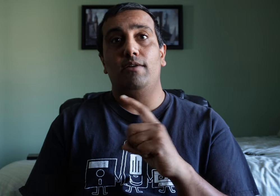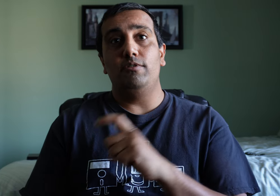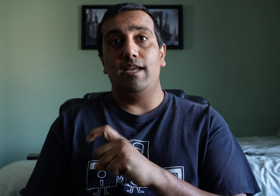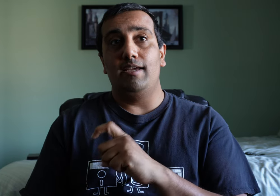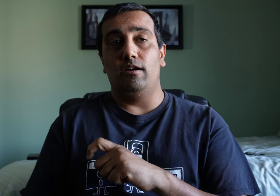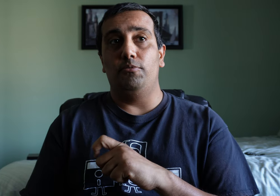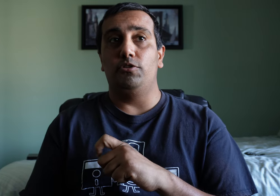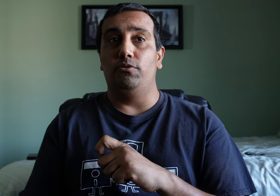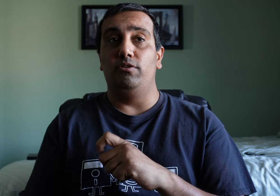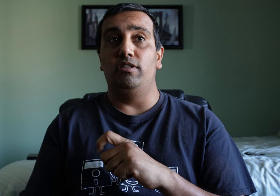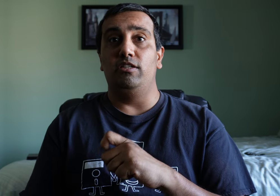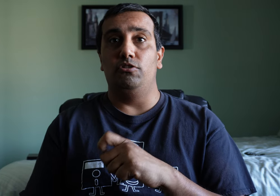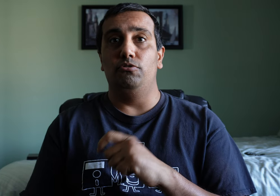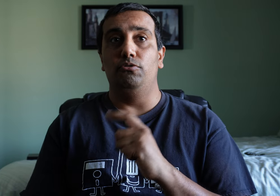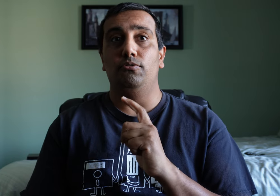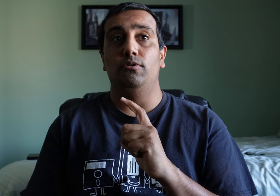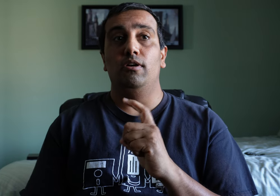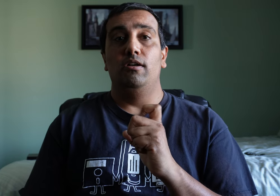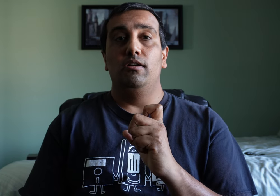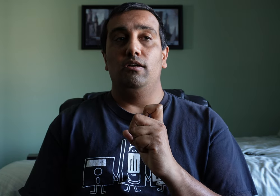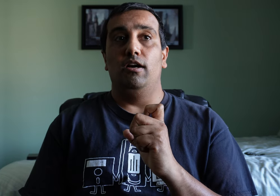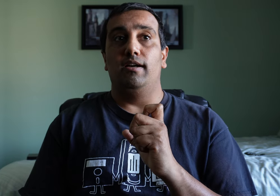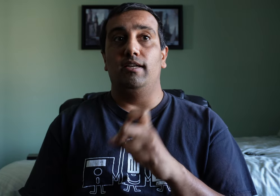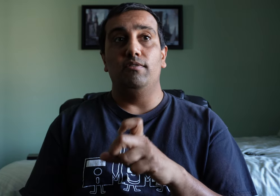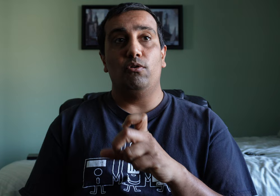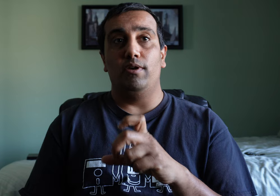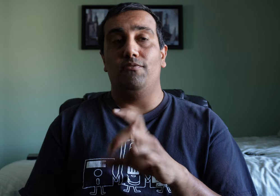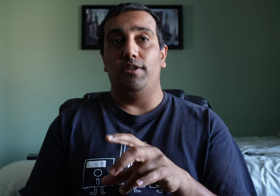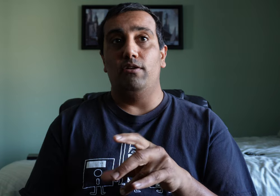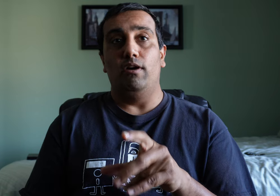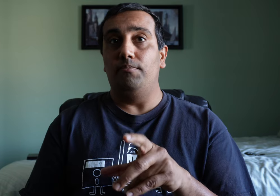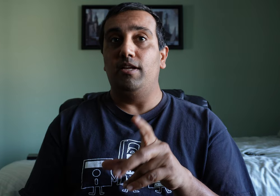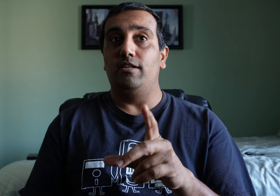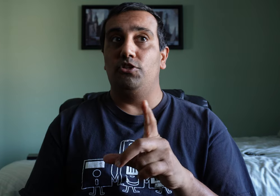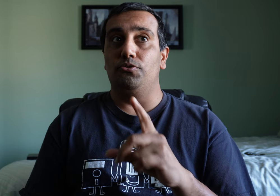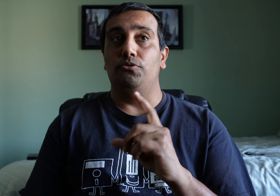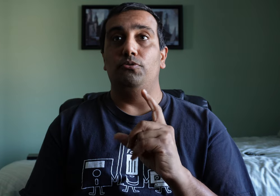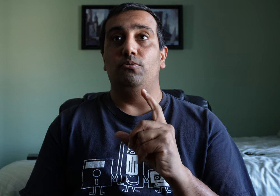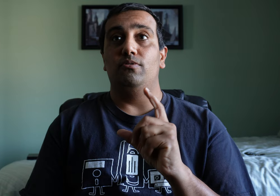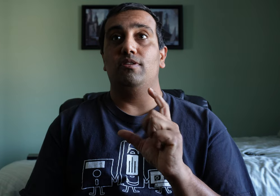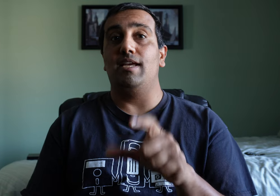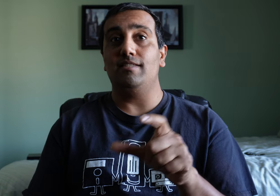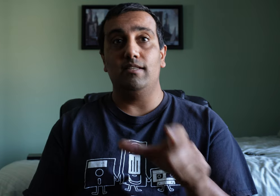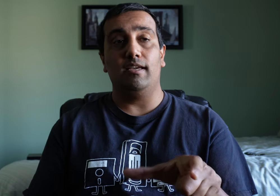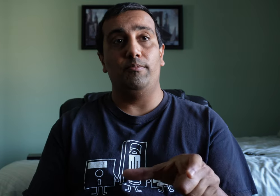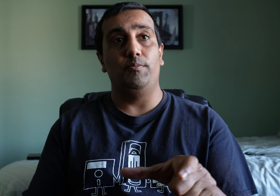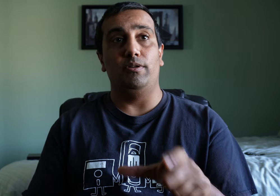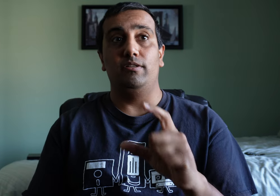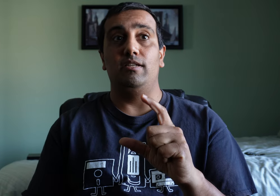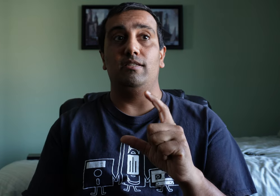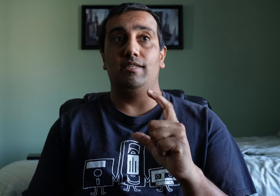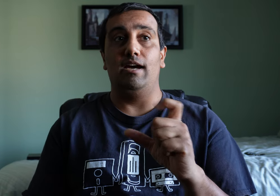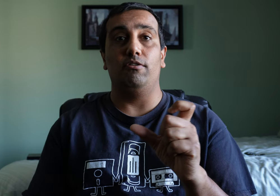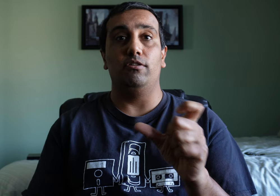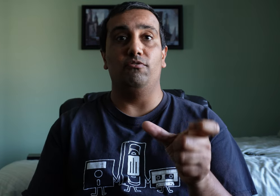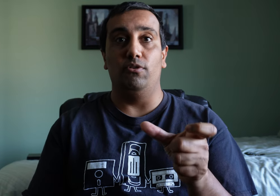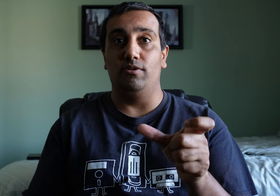I would take an opportunity to give a quick video update to test the capability, see how good the focus